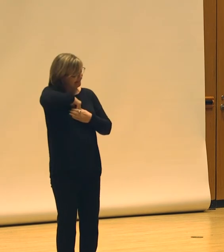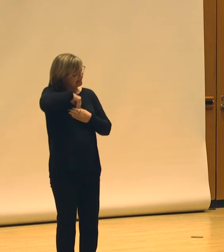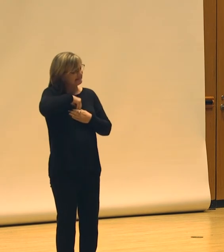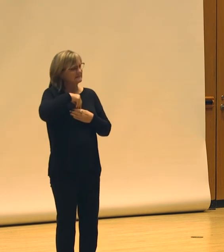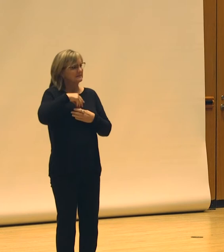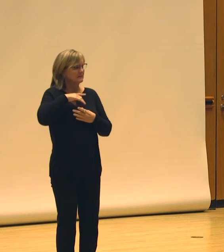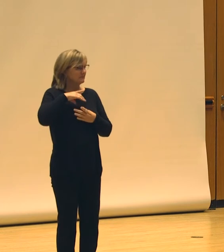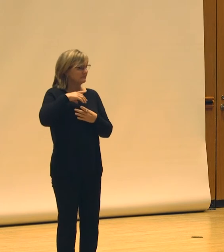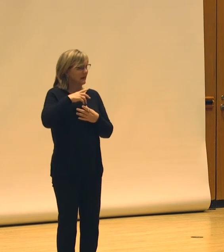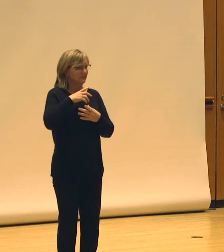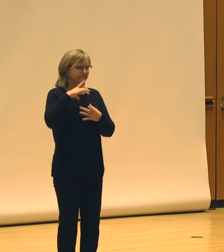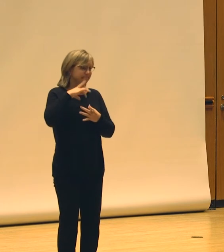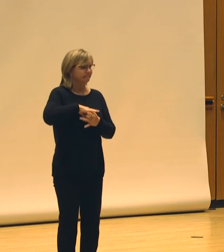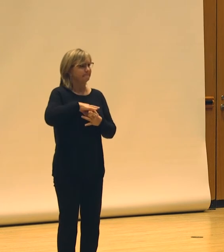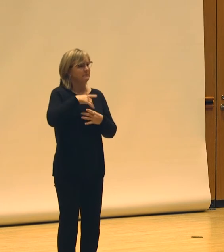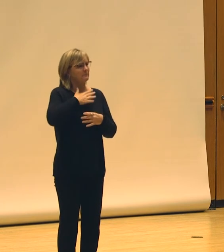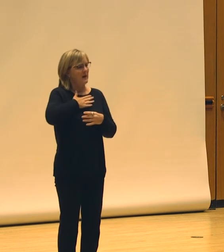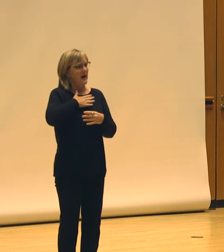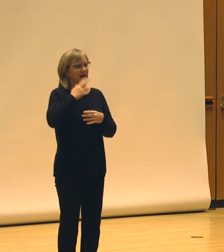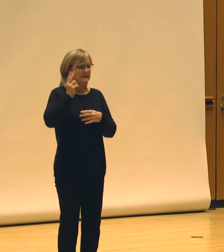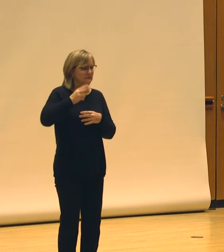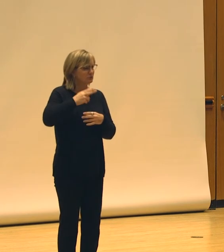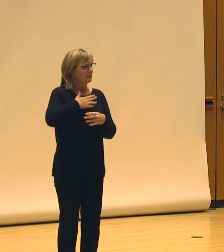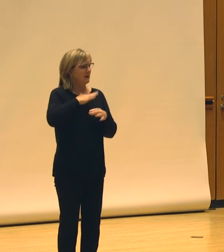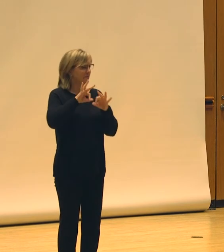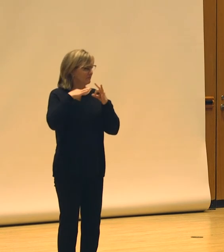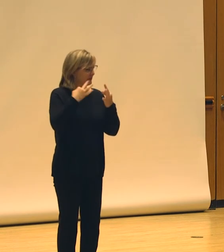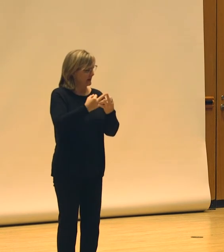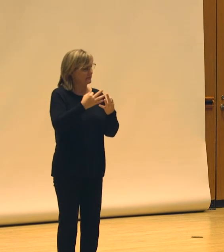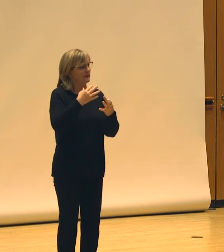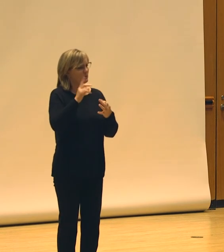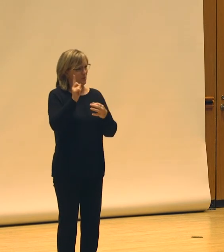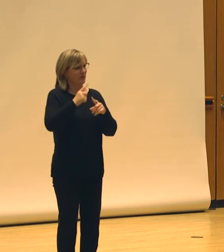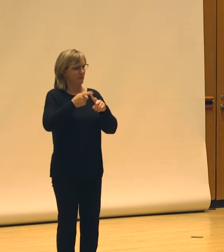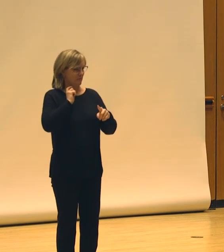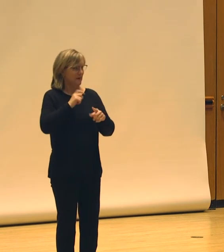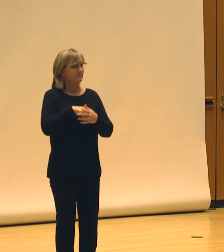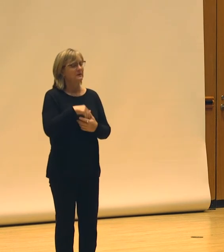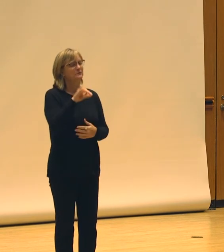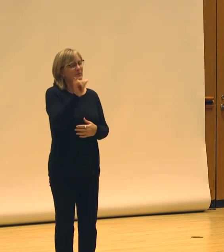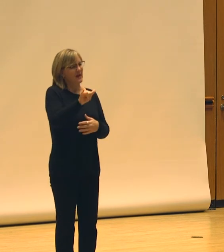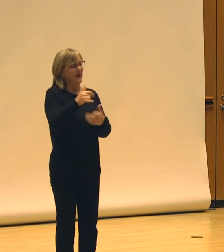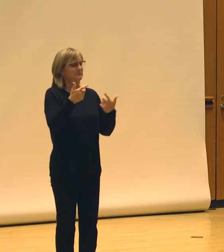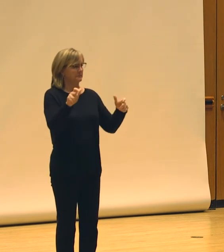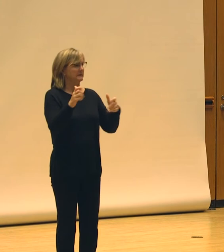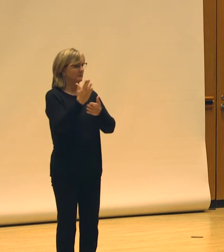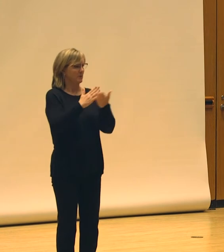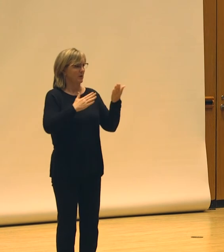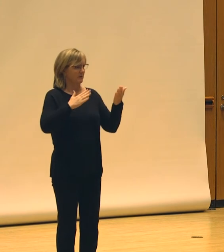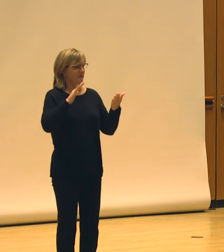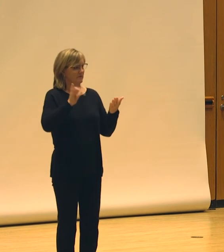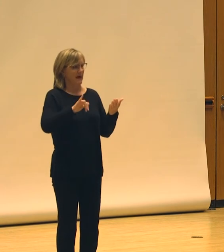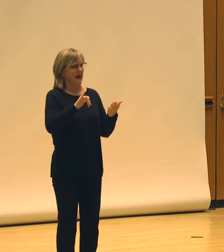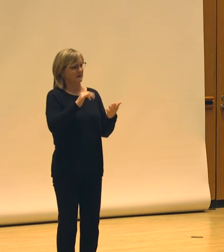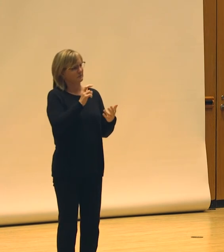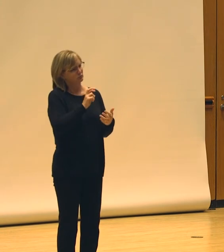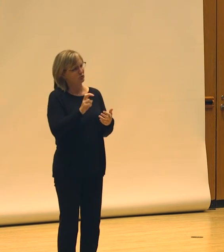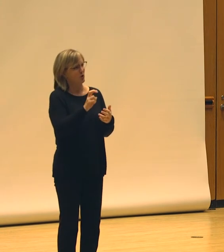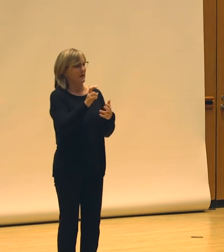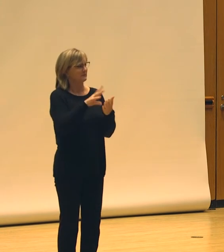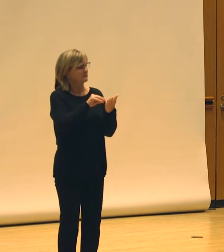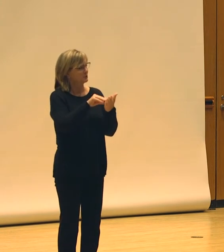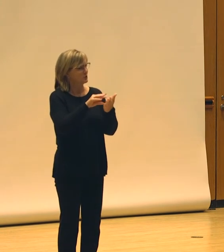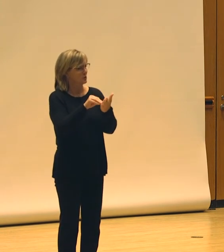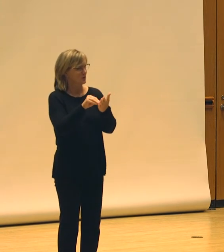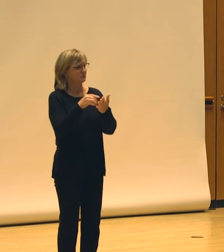history, and connected to my family and this place where they're from. So that's been a big part of that journey. I